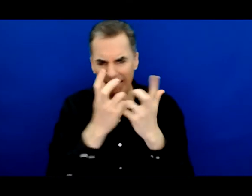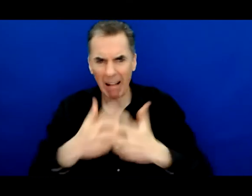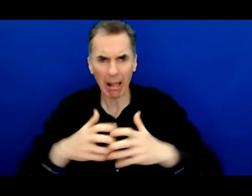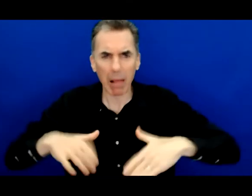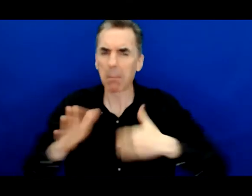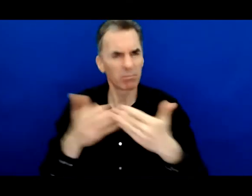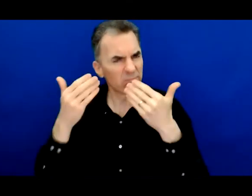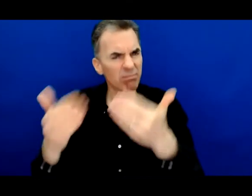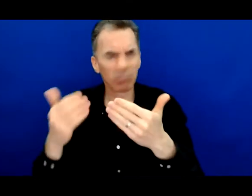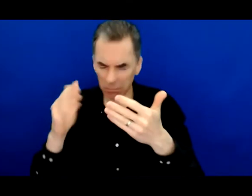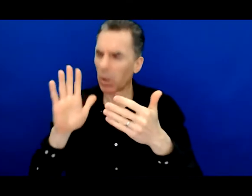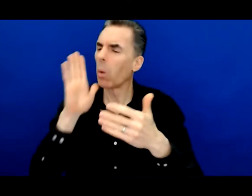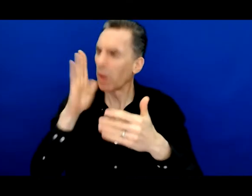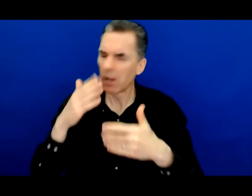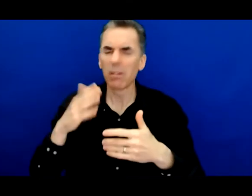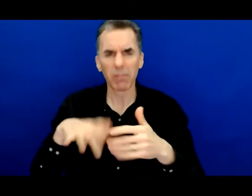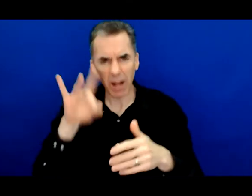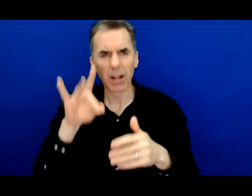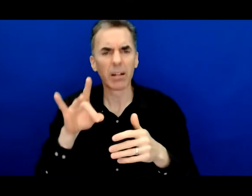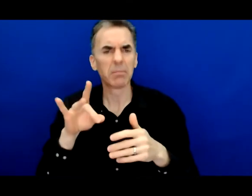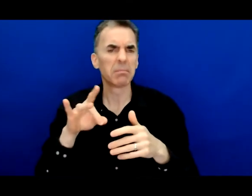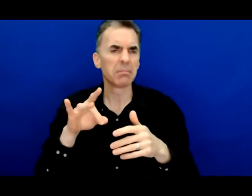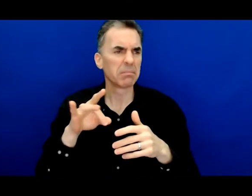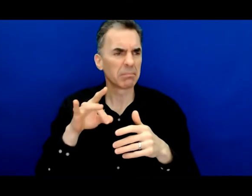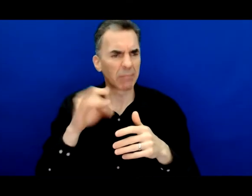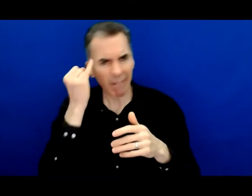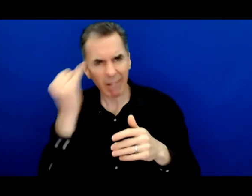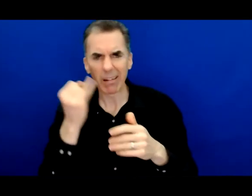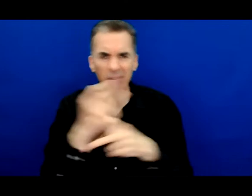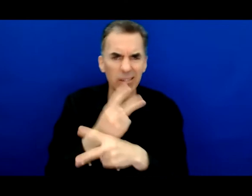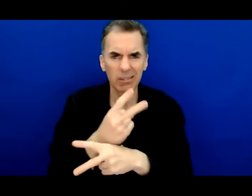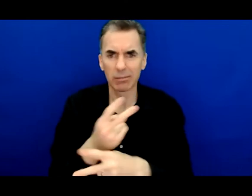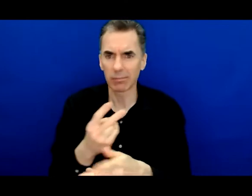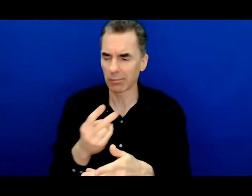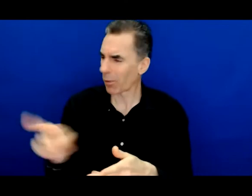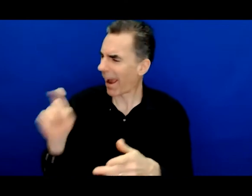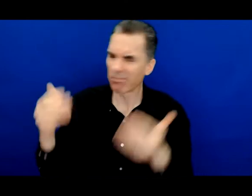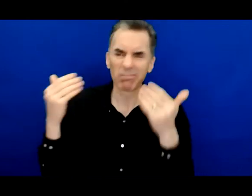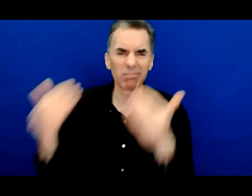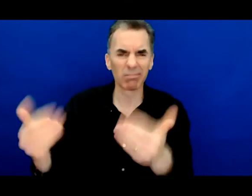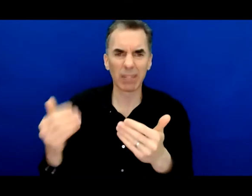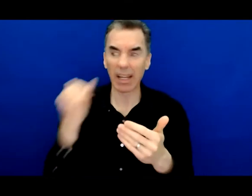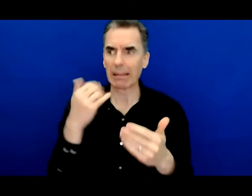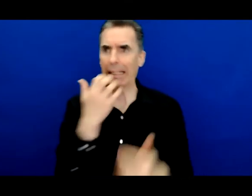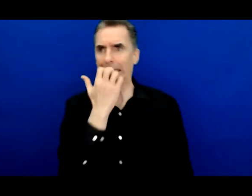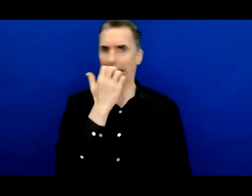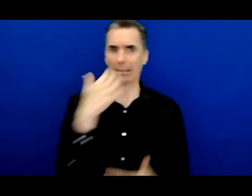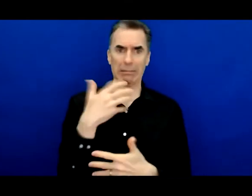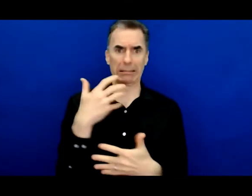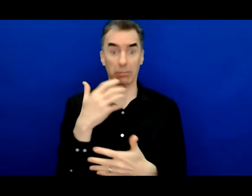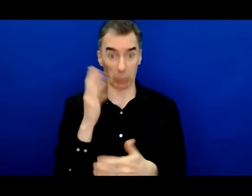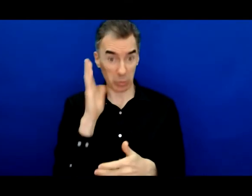wait for perfect to be the enemy of the good you're probably not going to do some of the most amazing things that you have the capability and potential to do